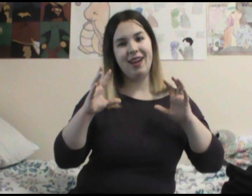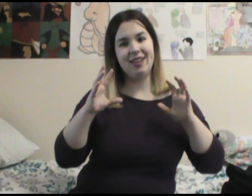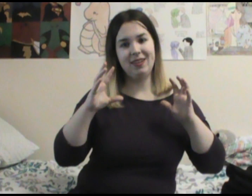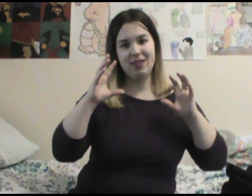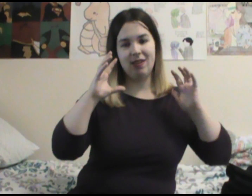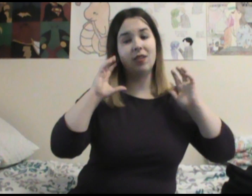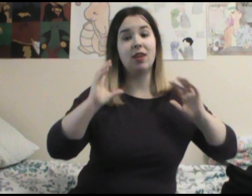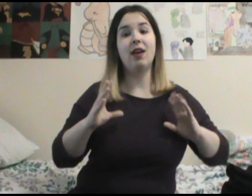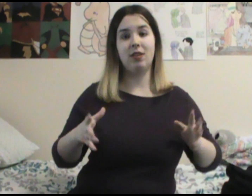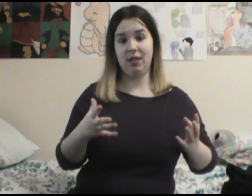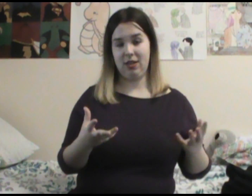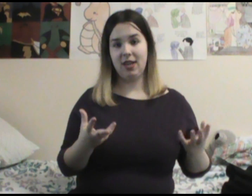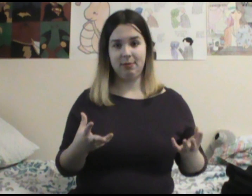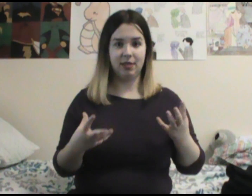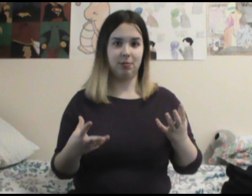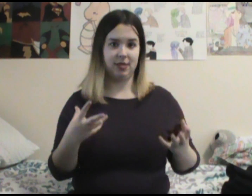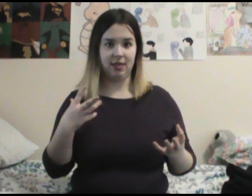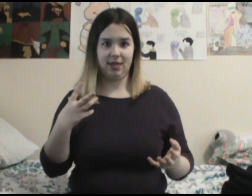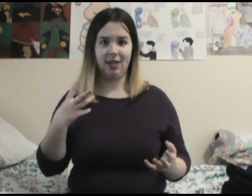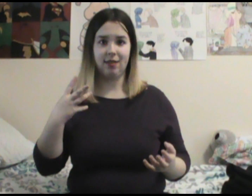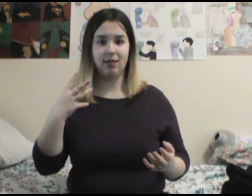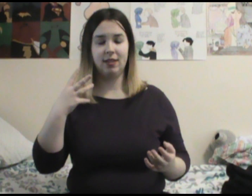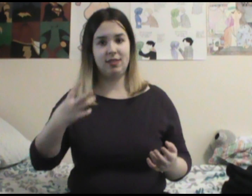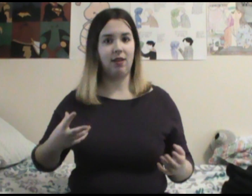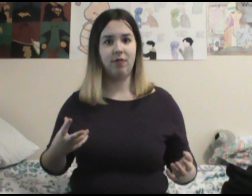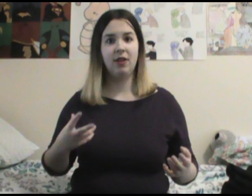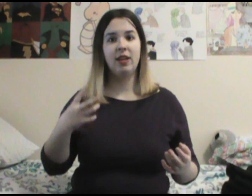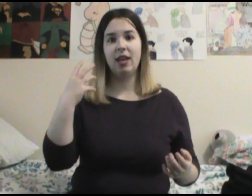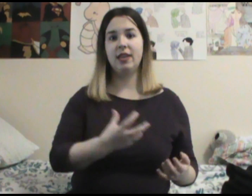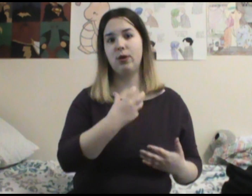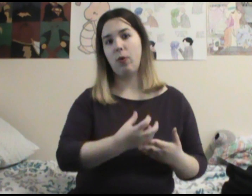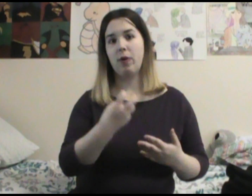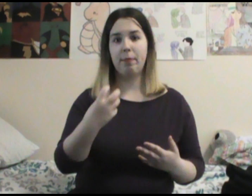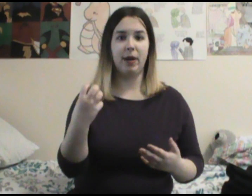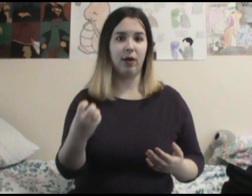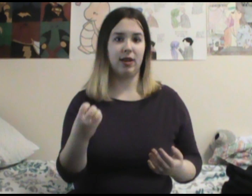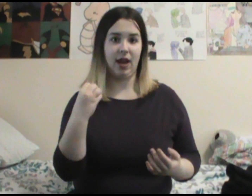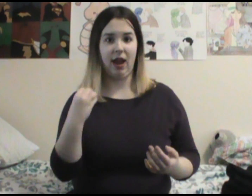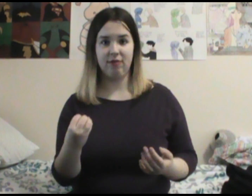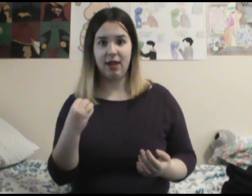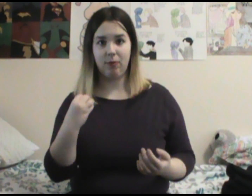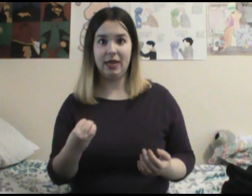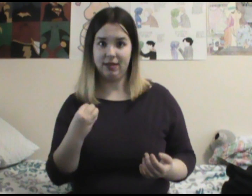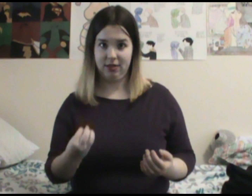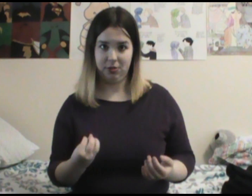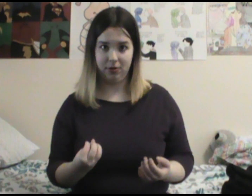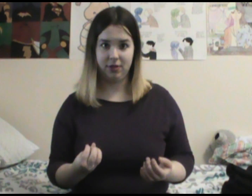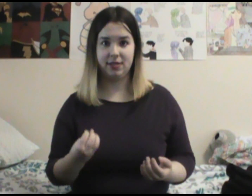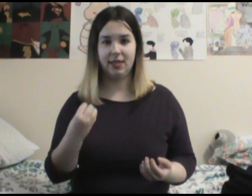And they all like experience what it's like to kill and stuff and they don't want Barry to have that weight on his shoulders. They